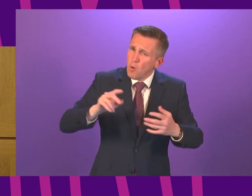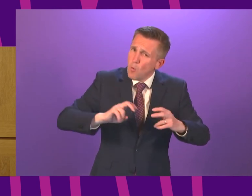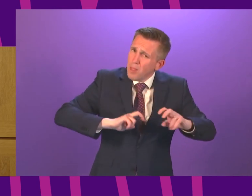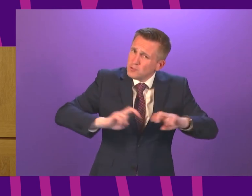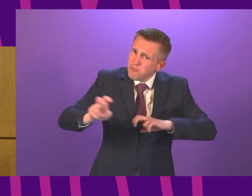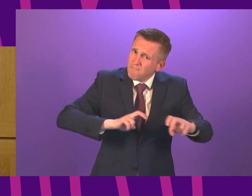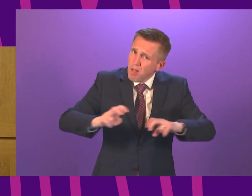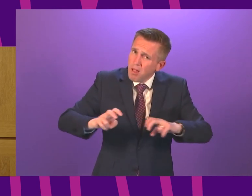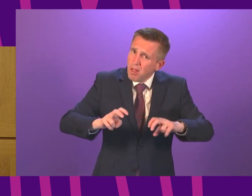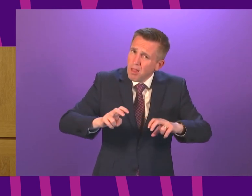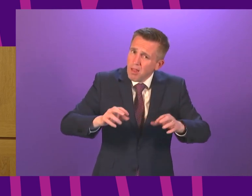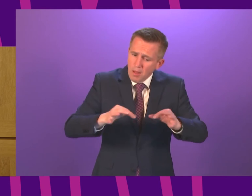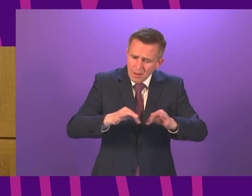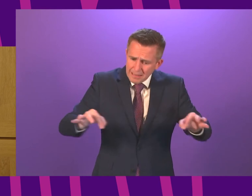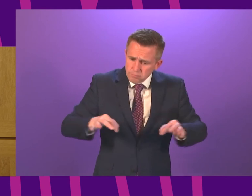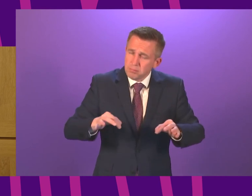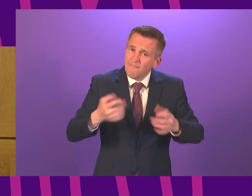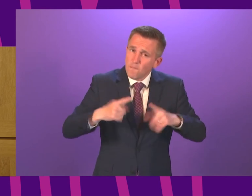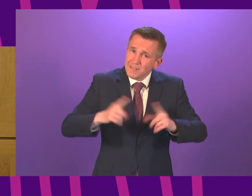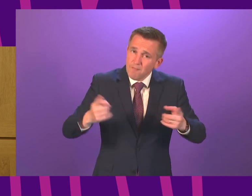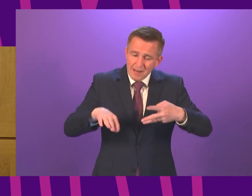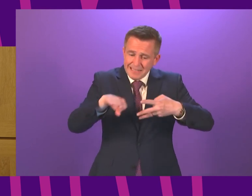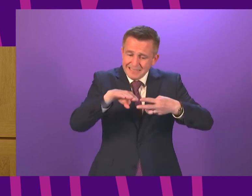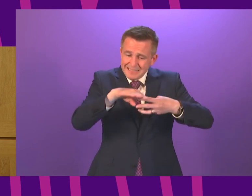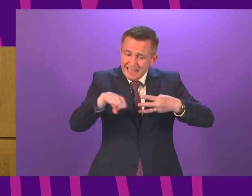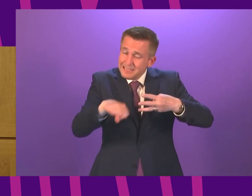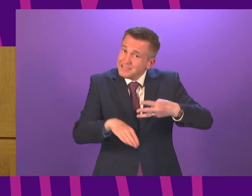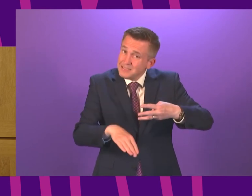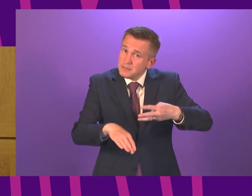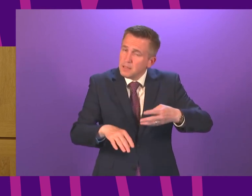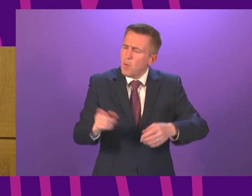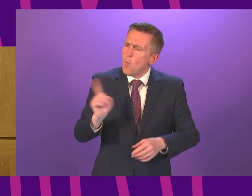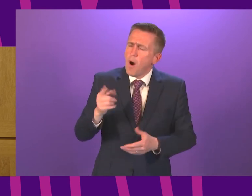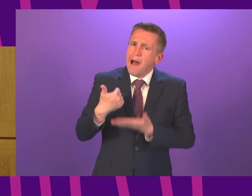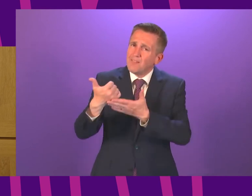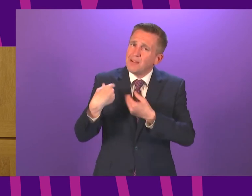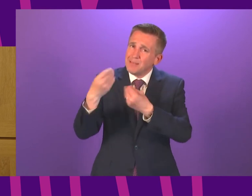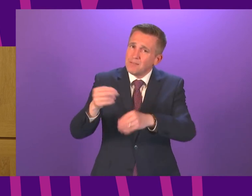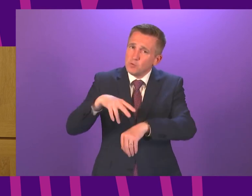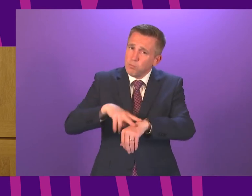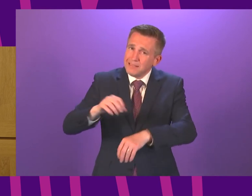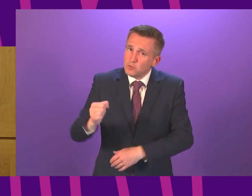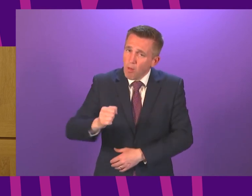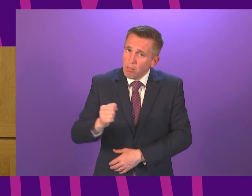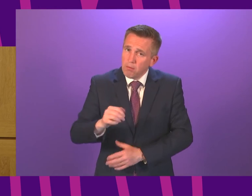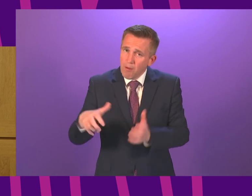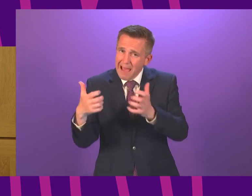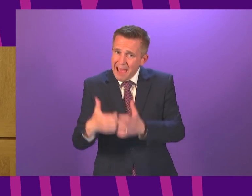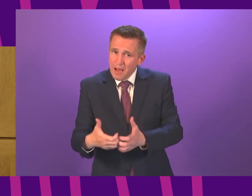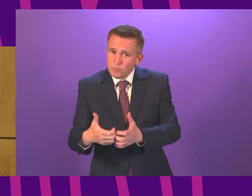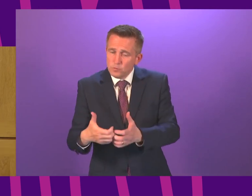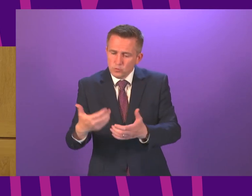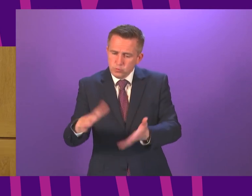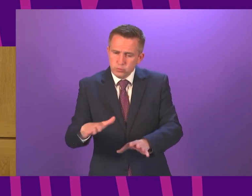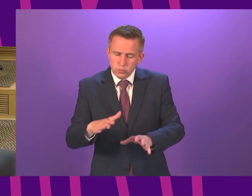will remain in place across Tiers and what specific advice has been given to Police Scotland on how they ought to enforce today's latest restrictions